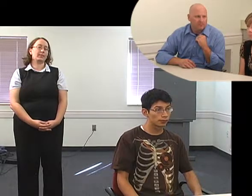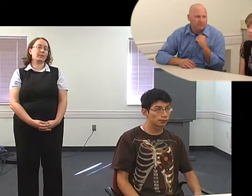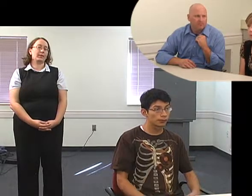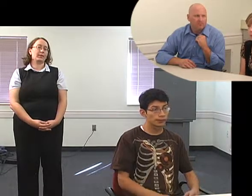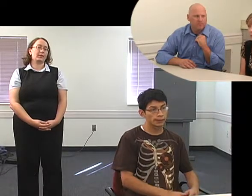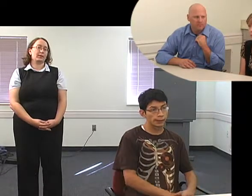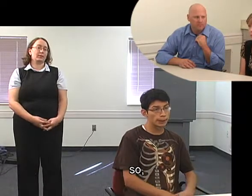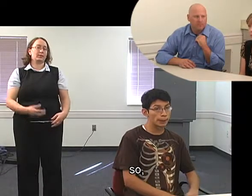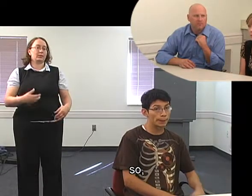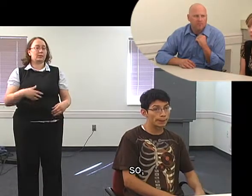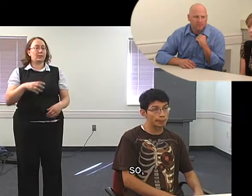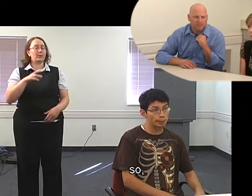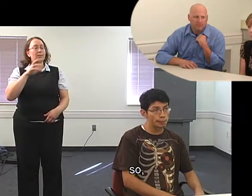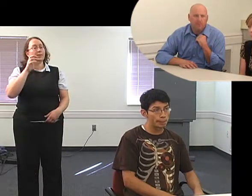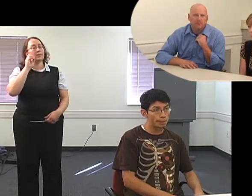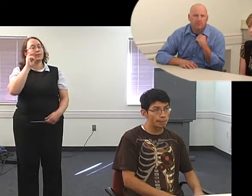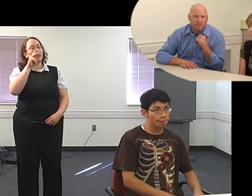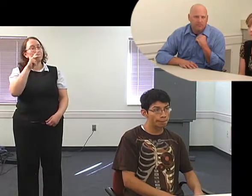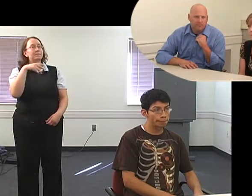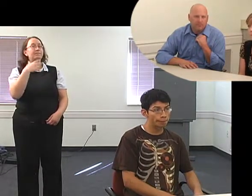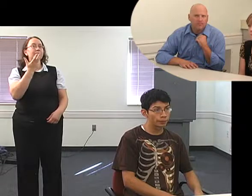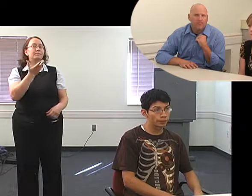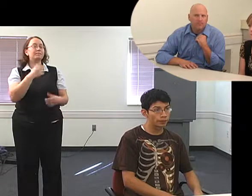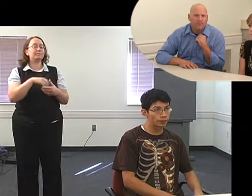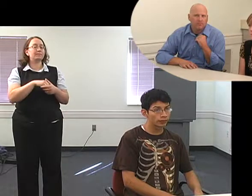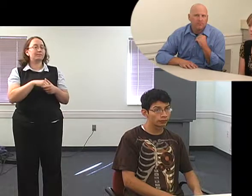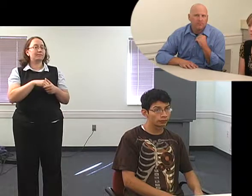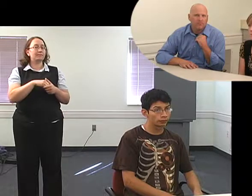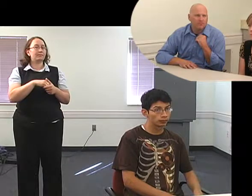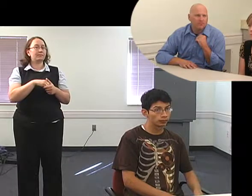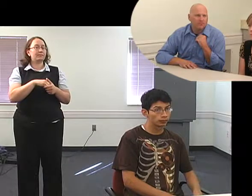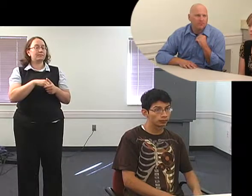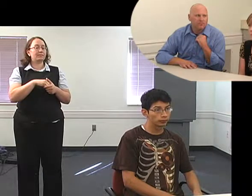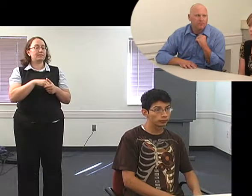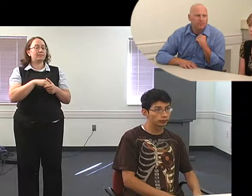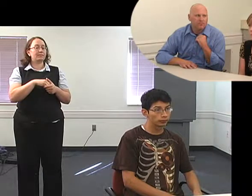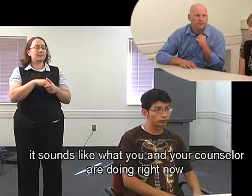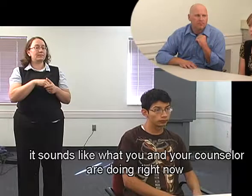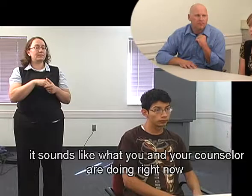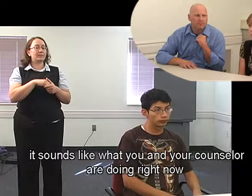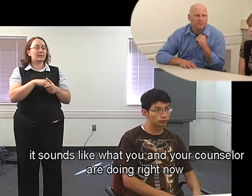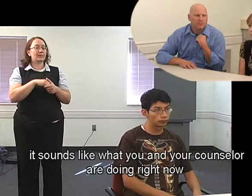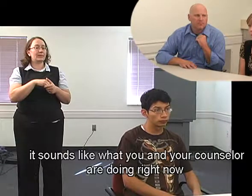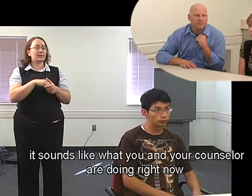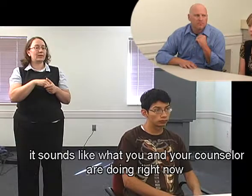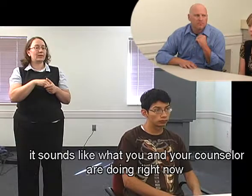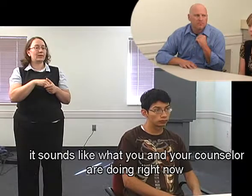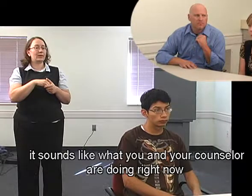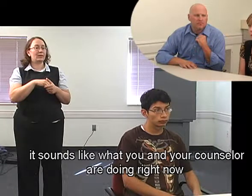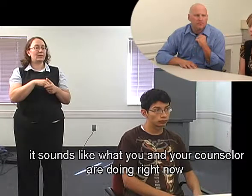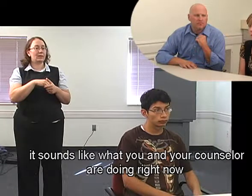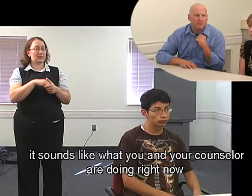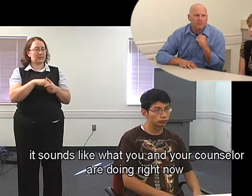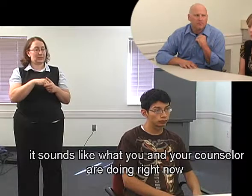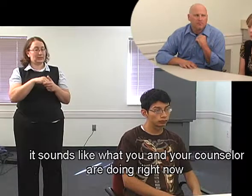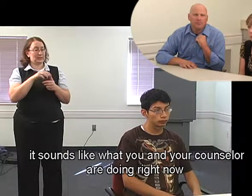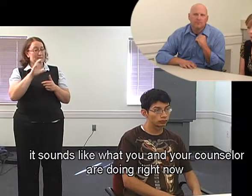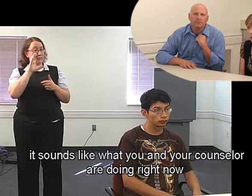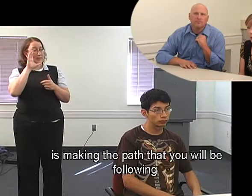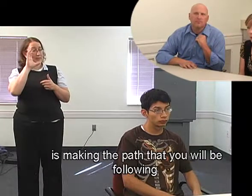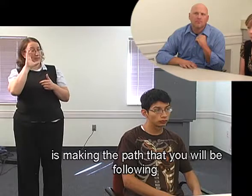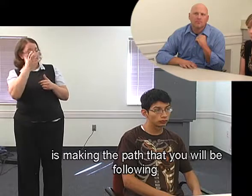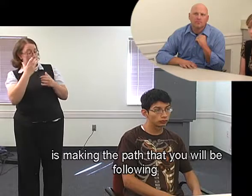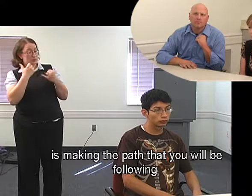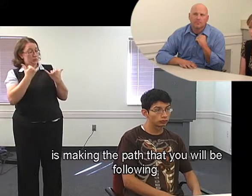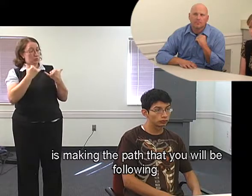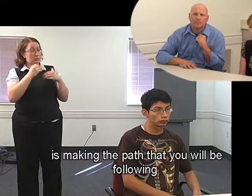Okay. All right, so it sounds like what you and your counselor are doing